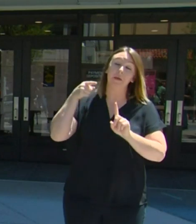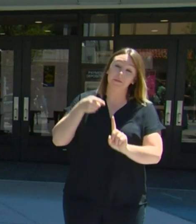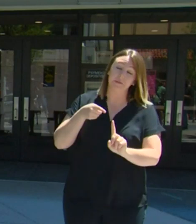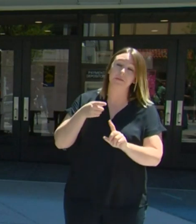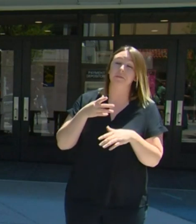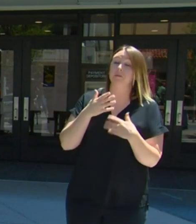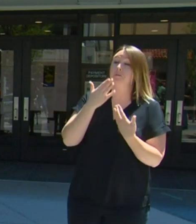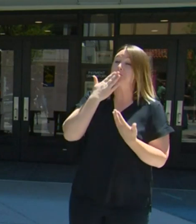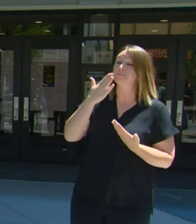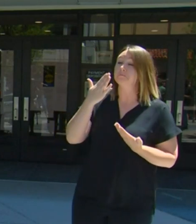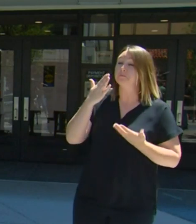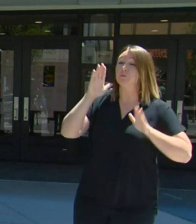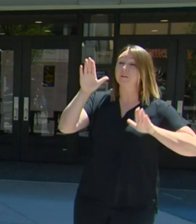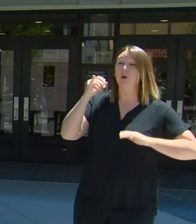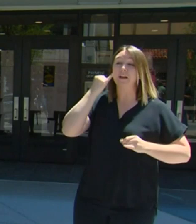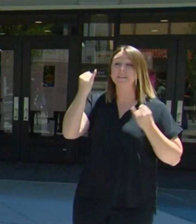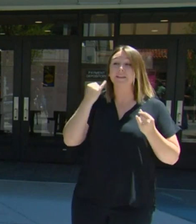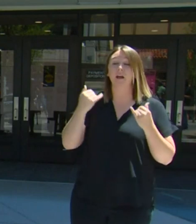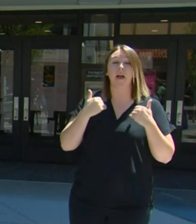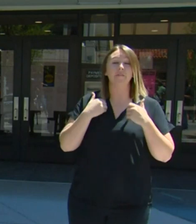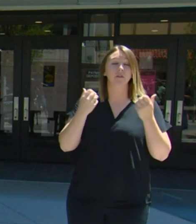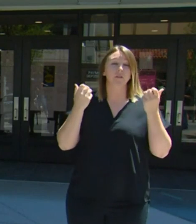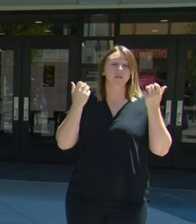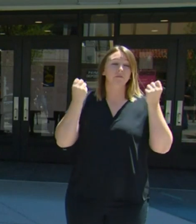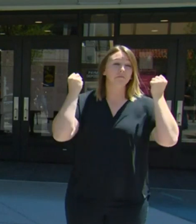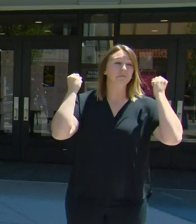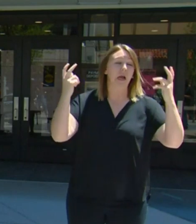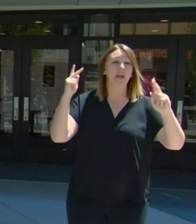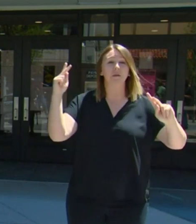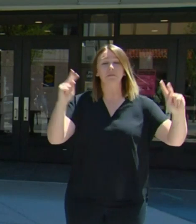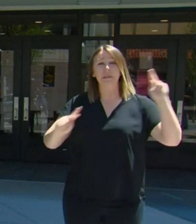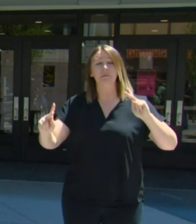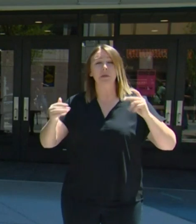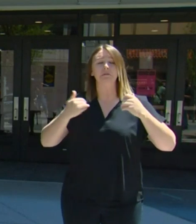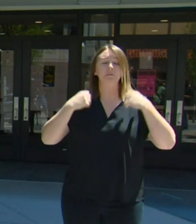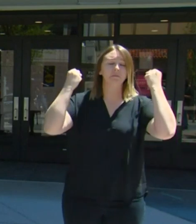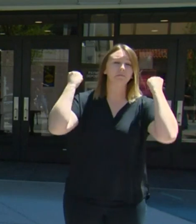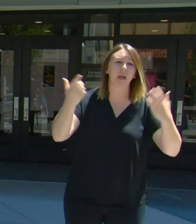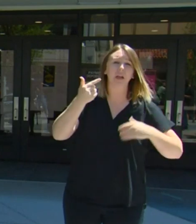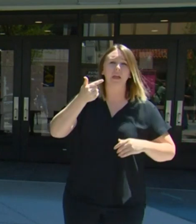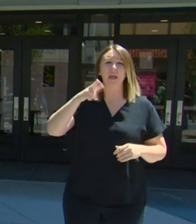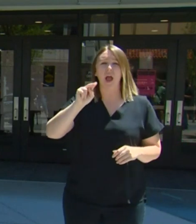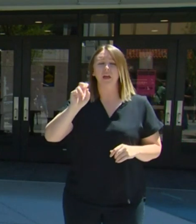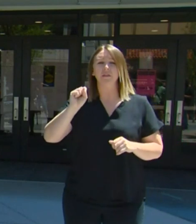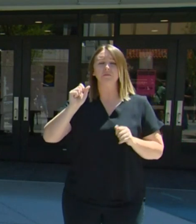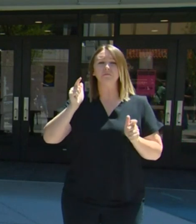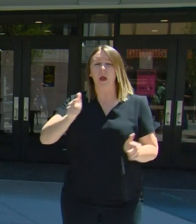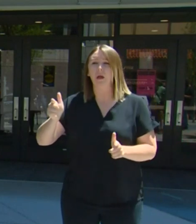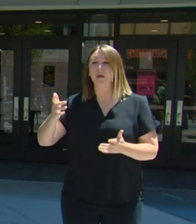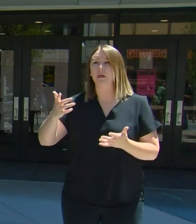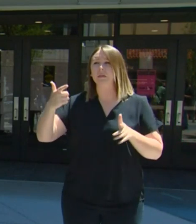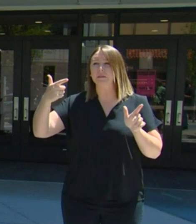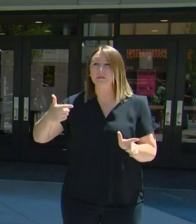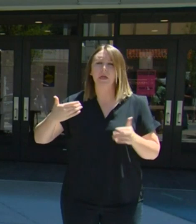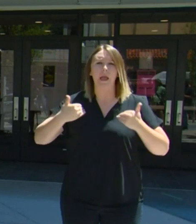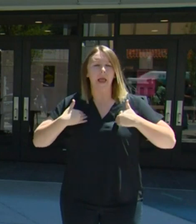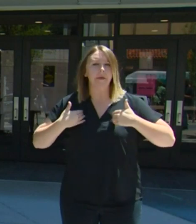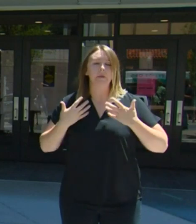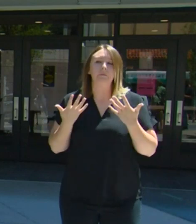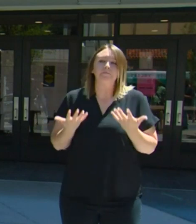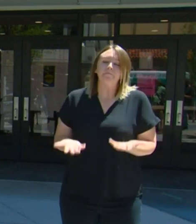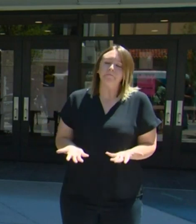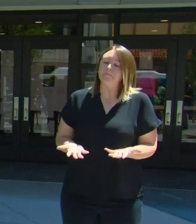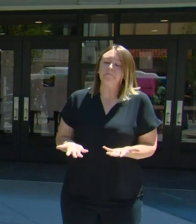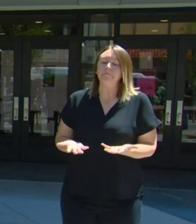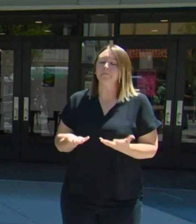lots of guns and people coming. I would just say that we feel comfortable in our ability